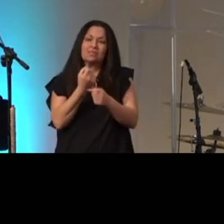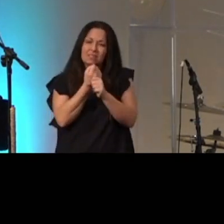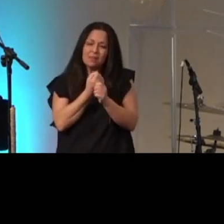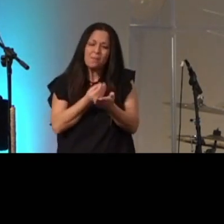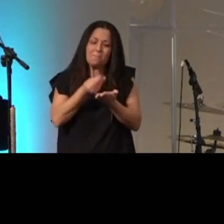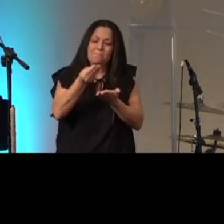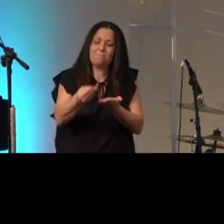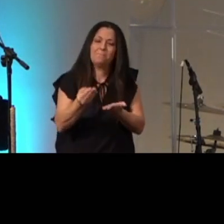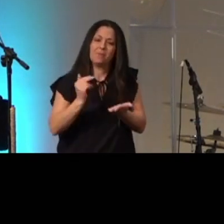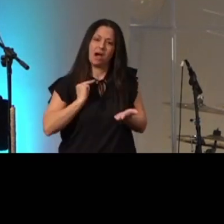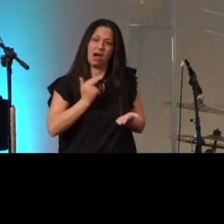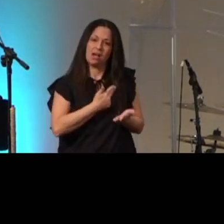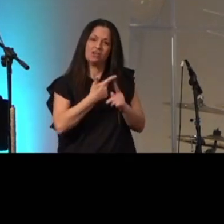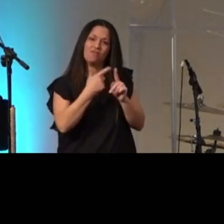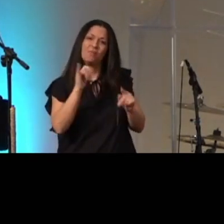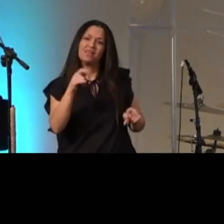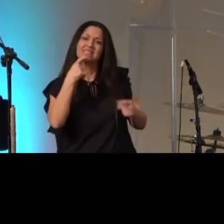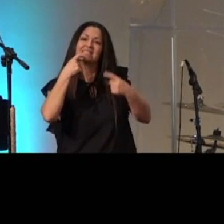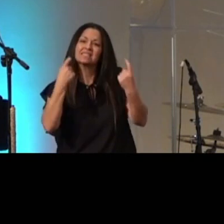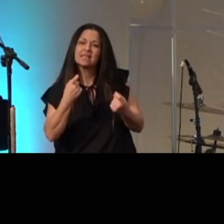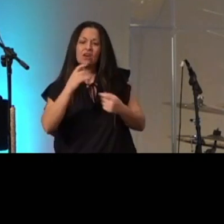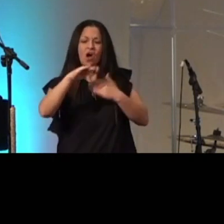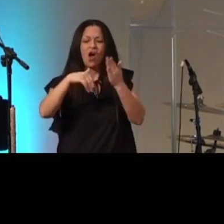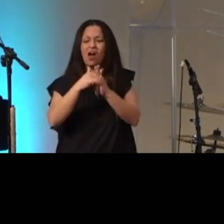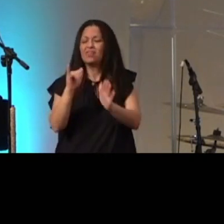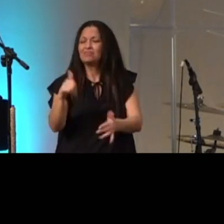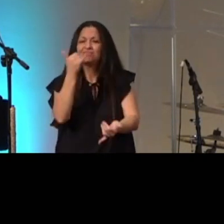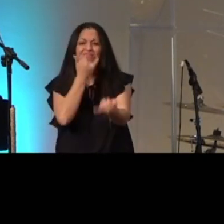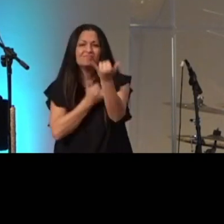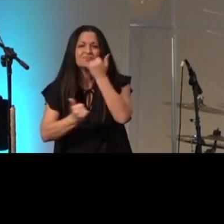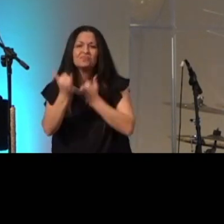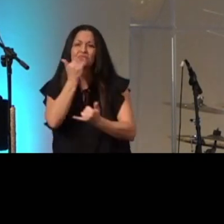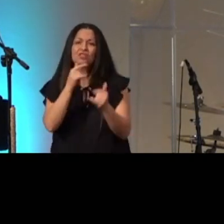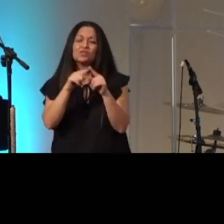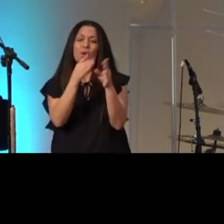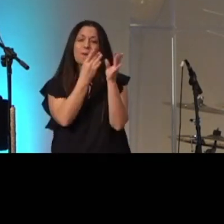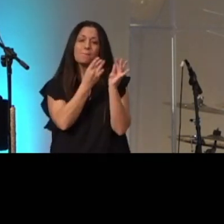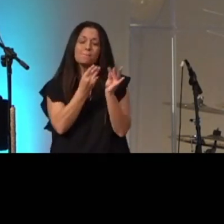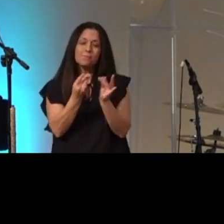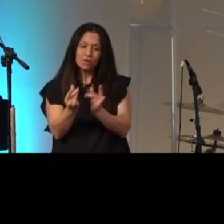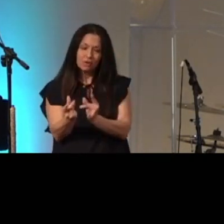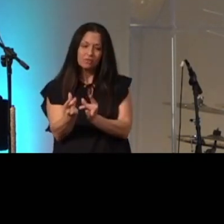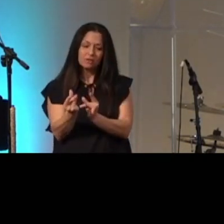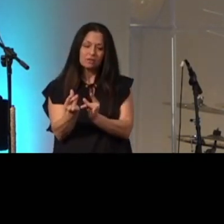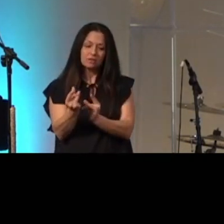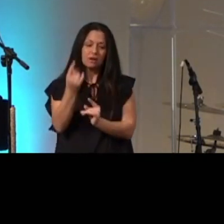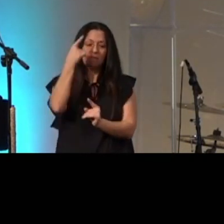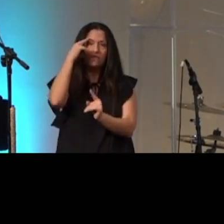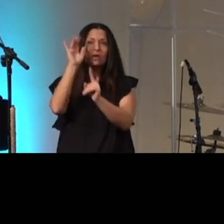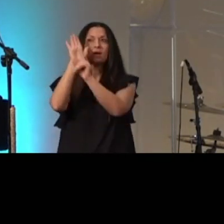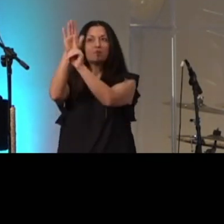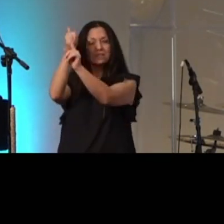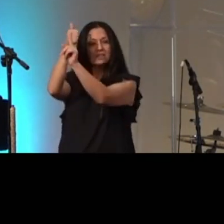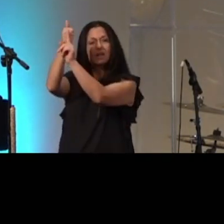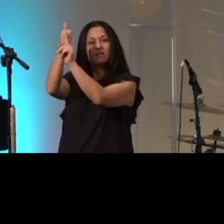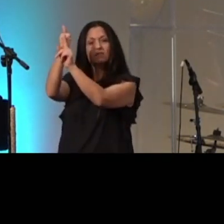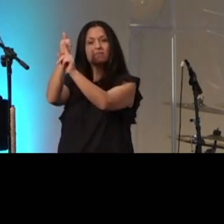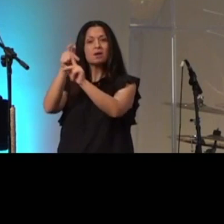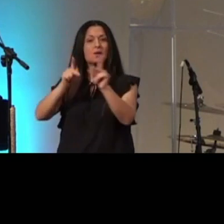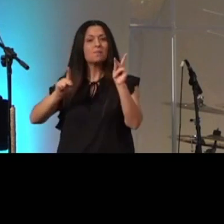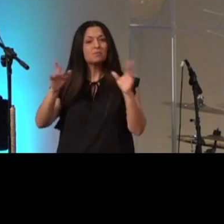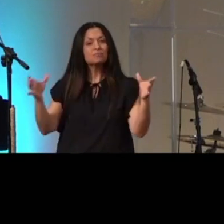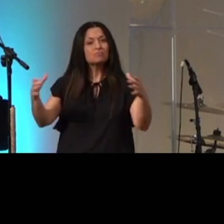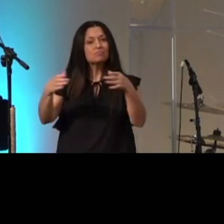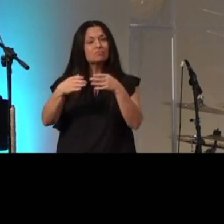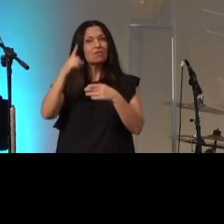he redeemed us from all lawlessness to purify for himself a people